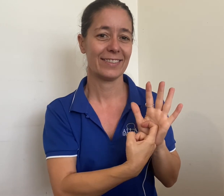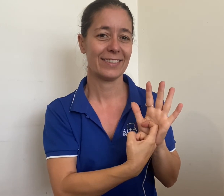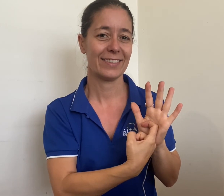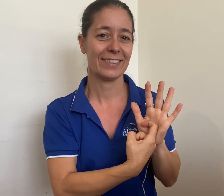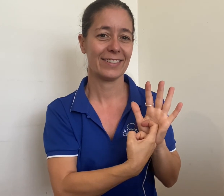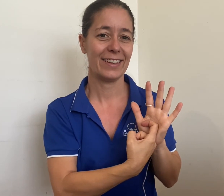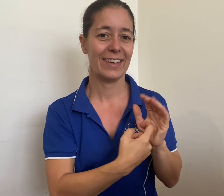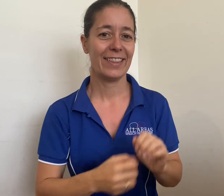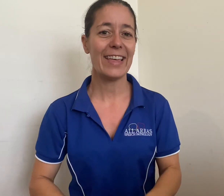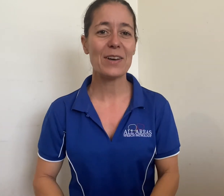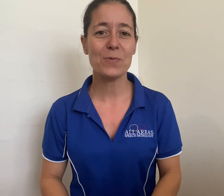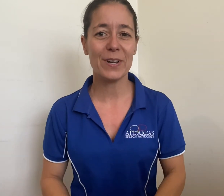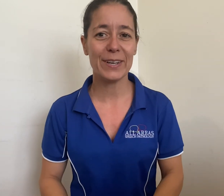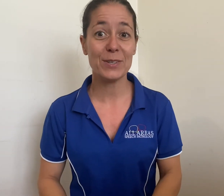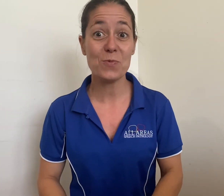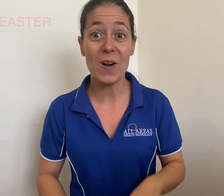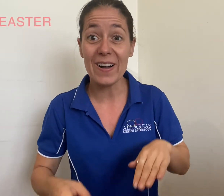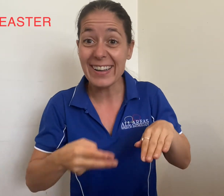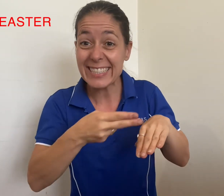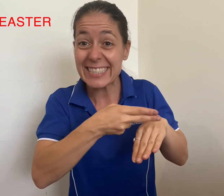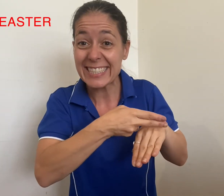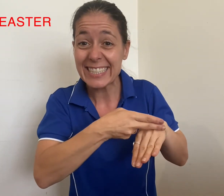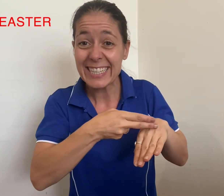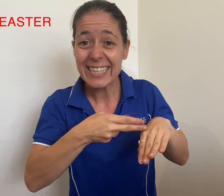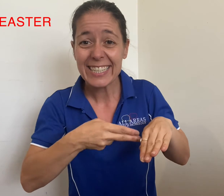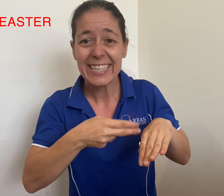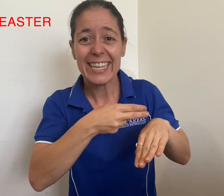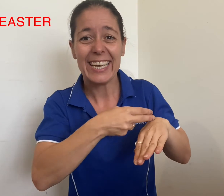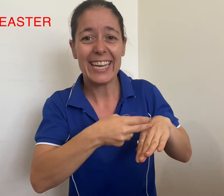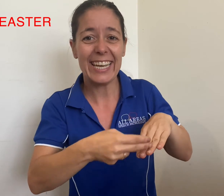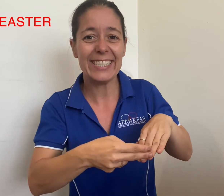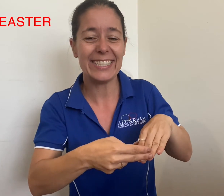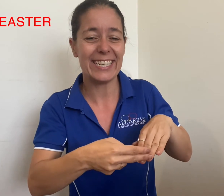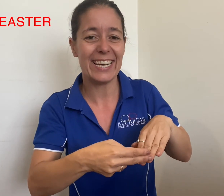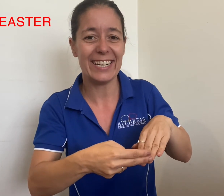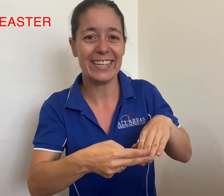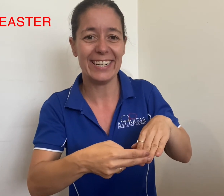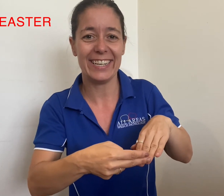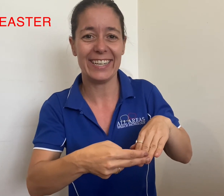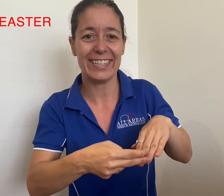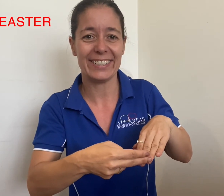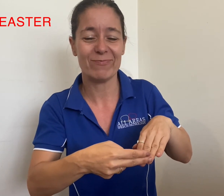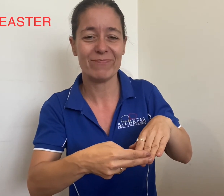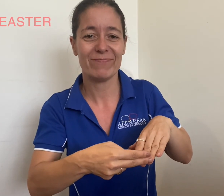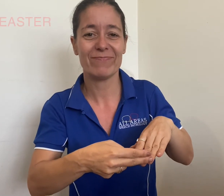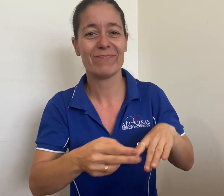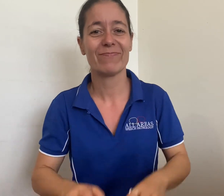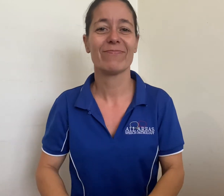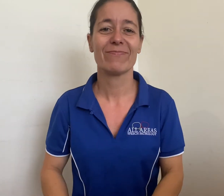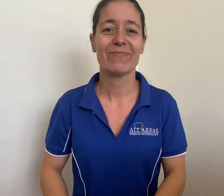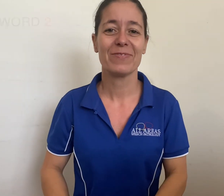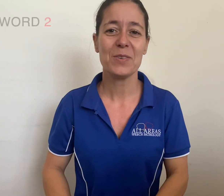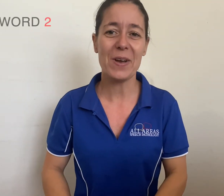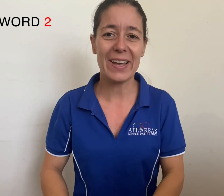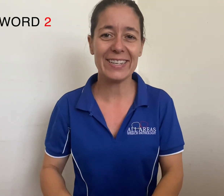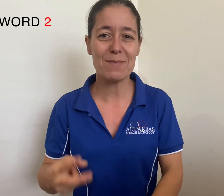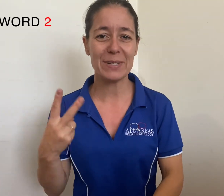that word was Easter. word number